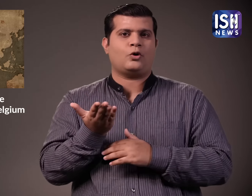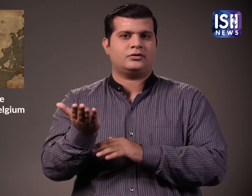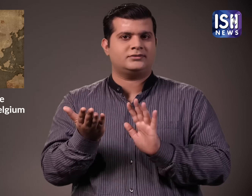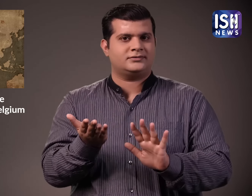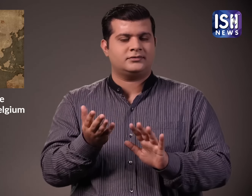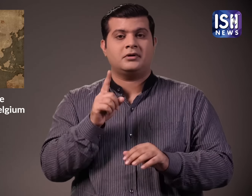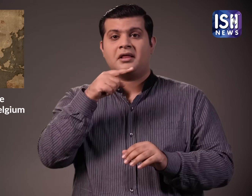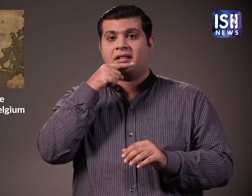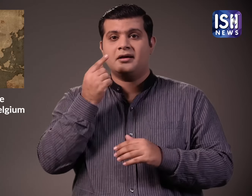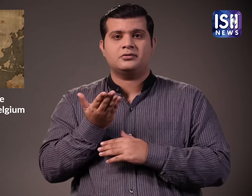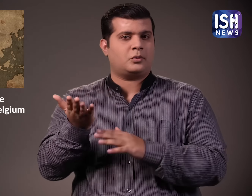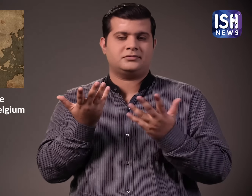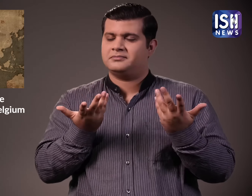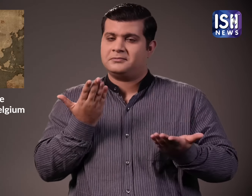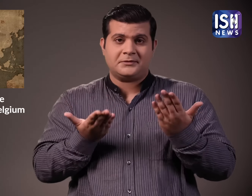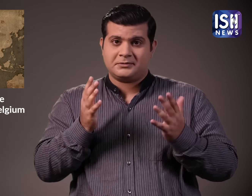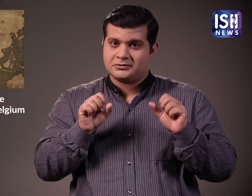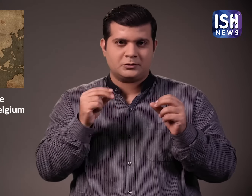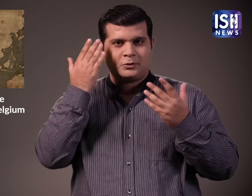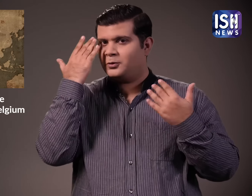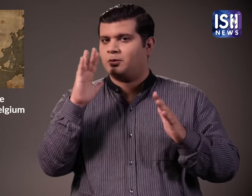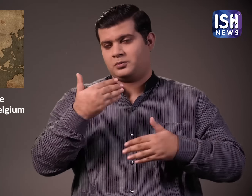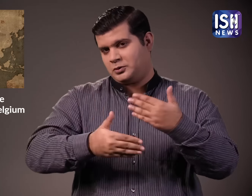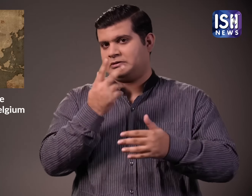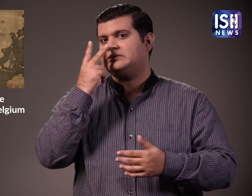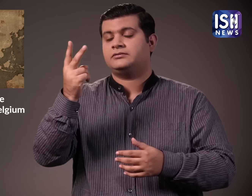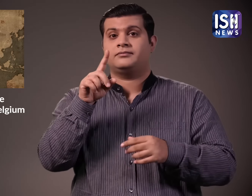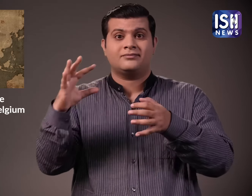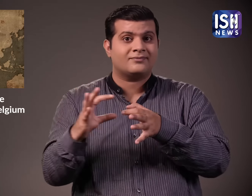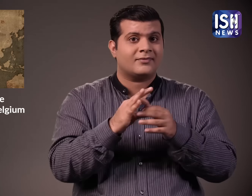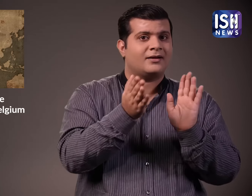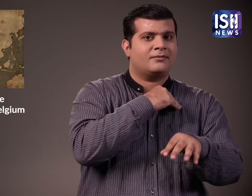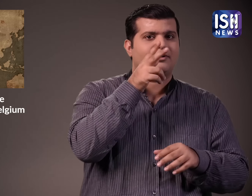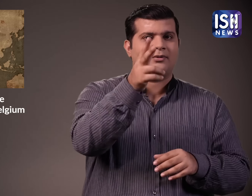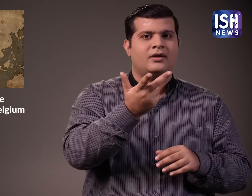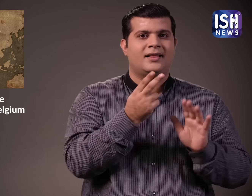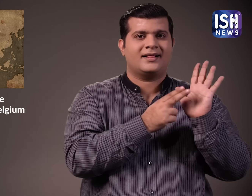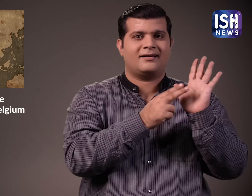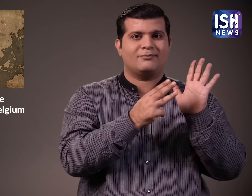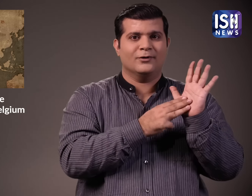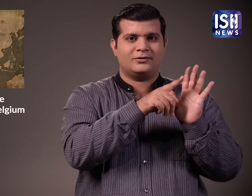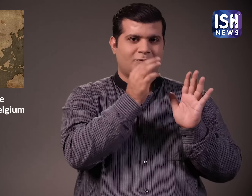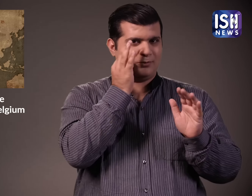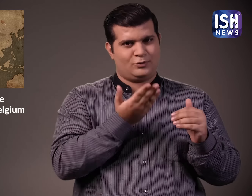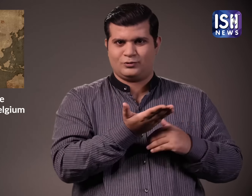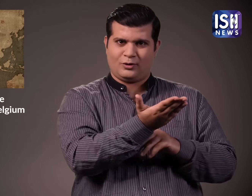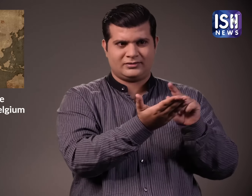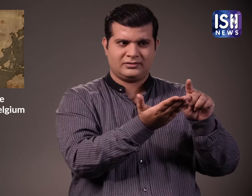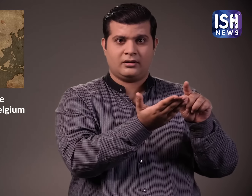is called the Blue Notice. So a Red Notice has not been issued yet. It might be issued in the future. So Nirav Modi